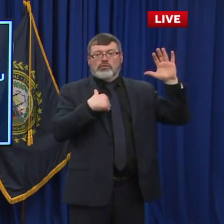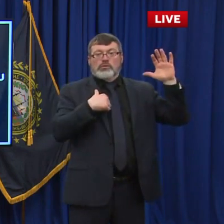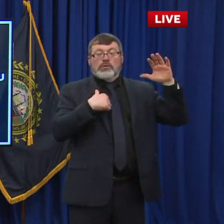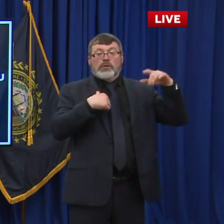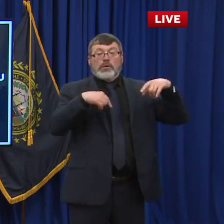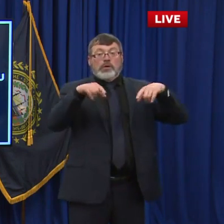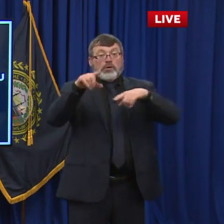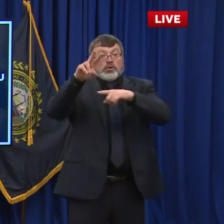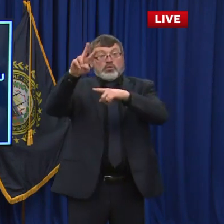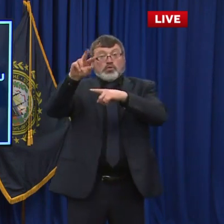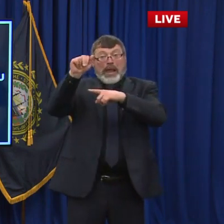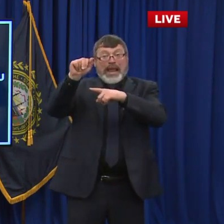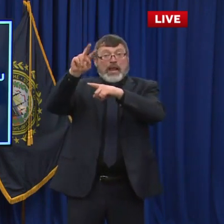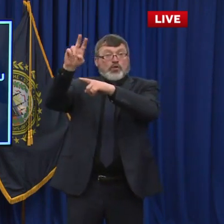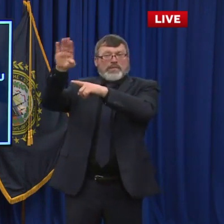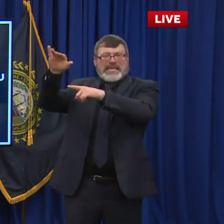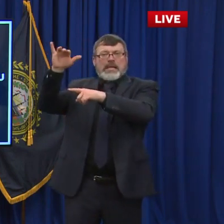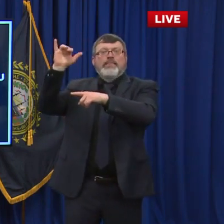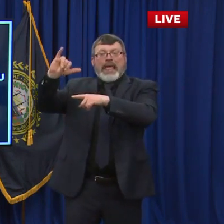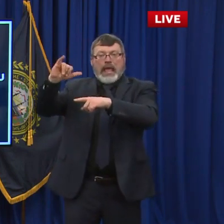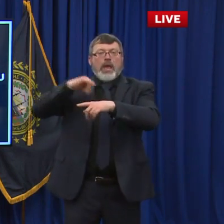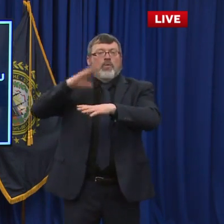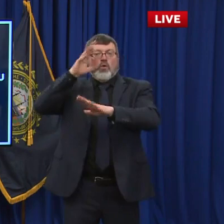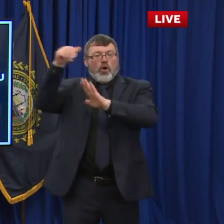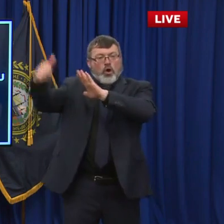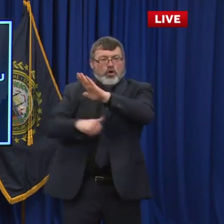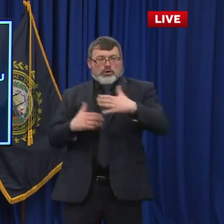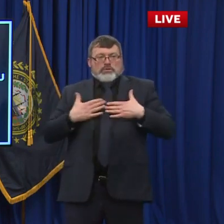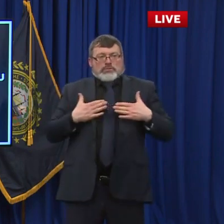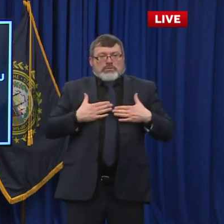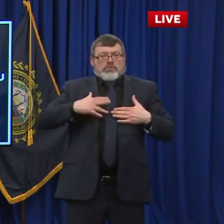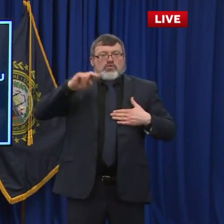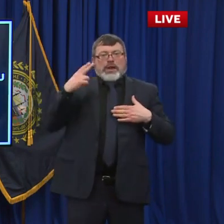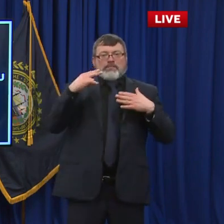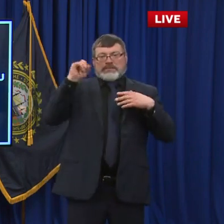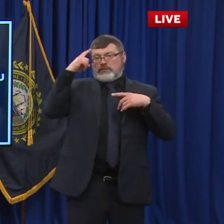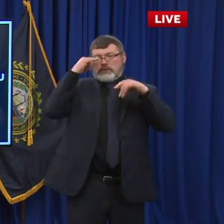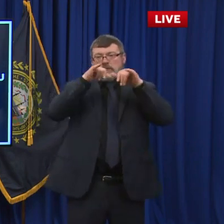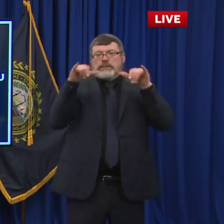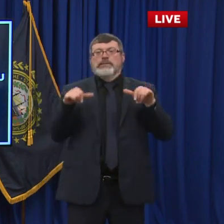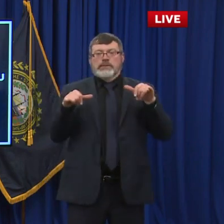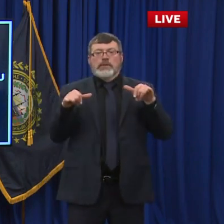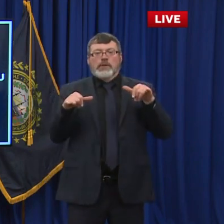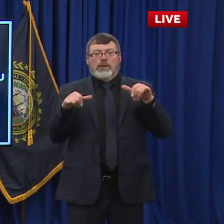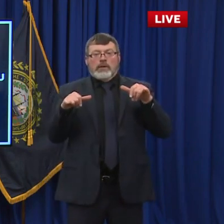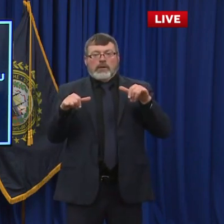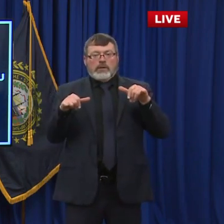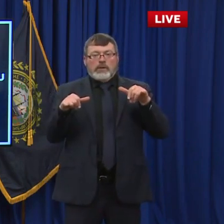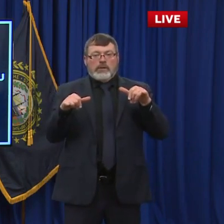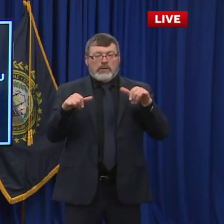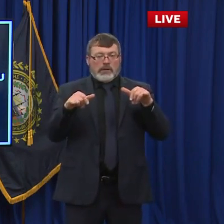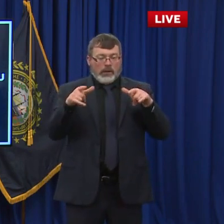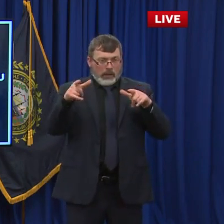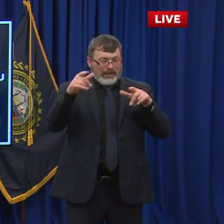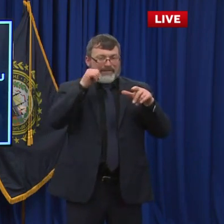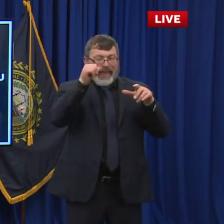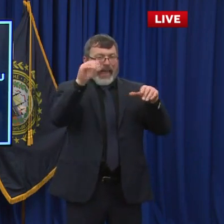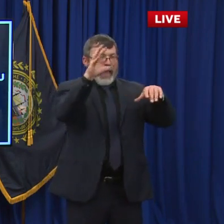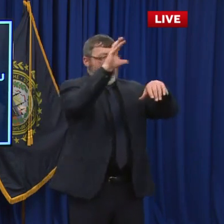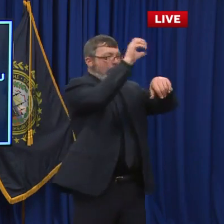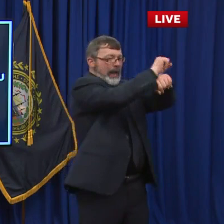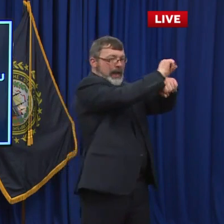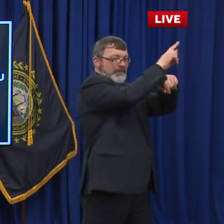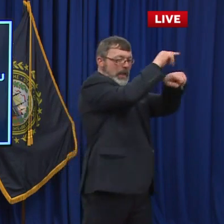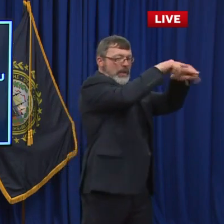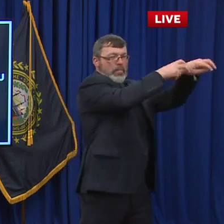2B or or those those new groups, because that way folks come in. It's a one stop shop. Otherwise, you really have to ensure that you're transferring hundreds of